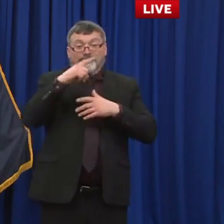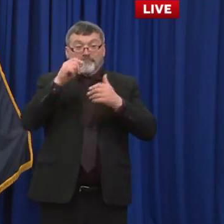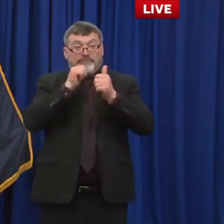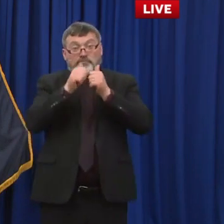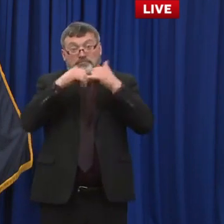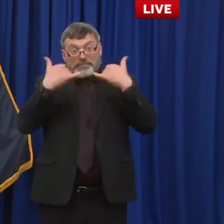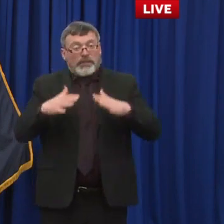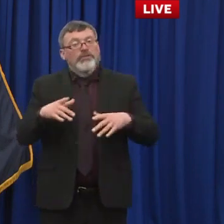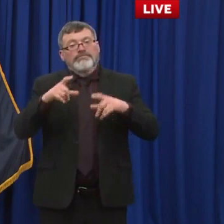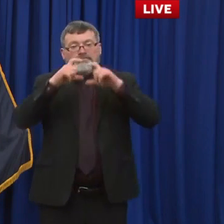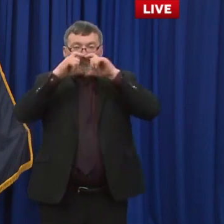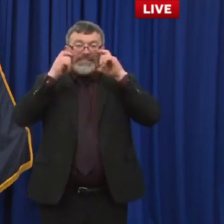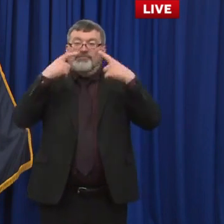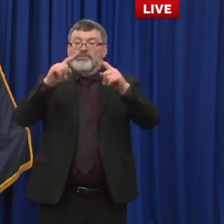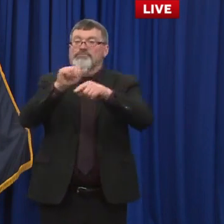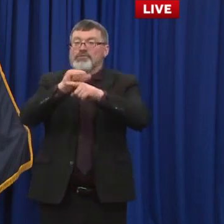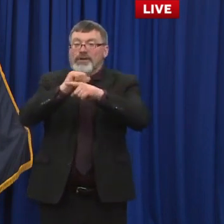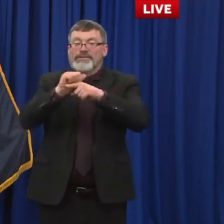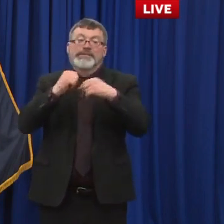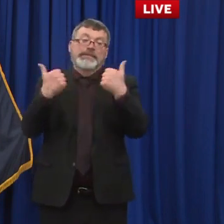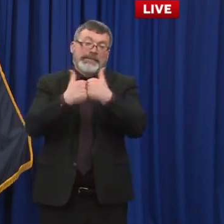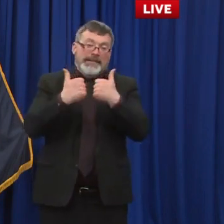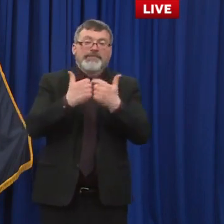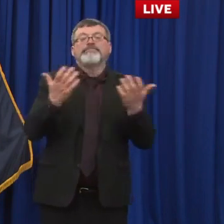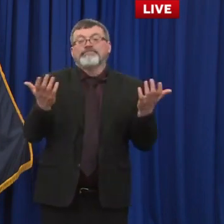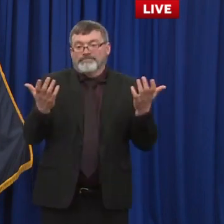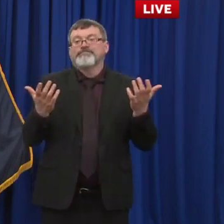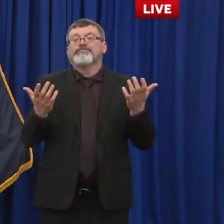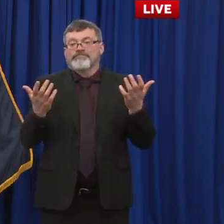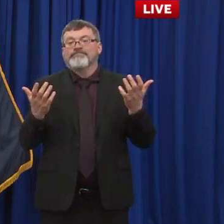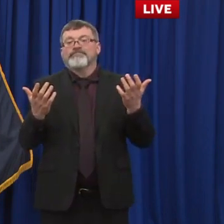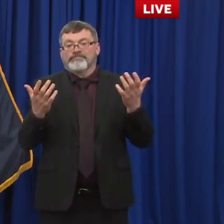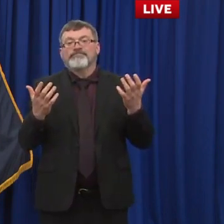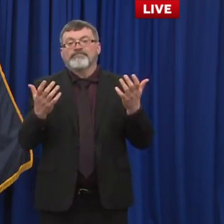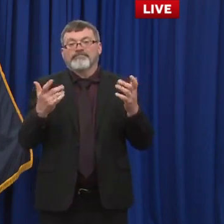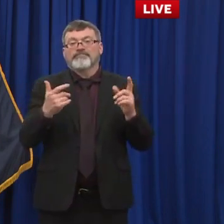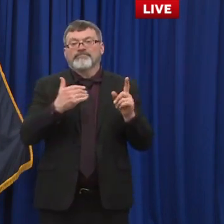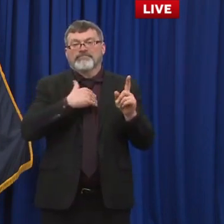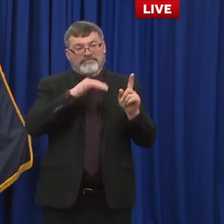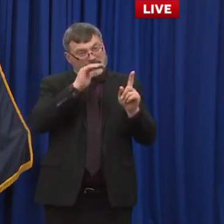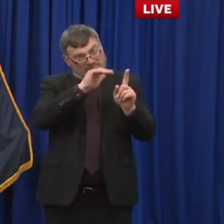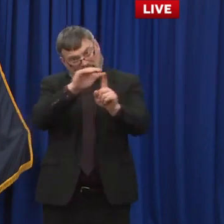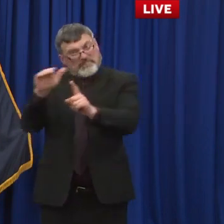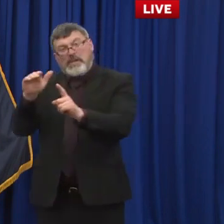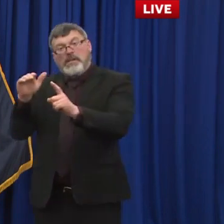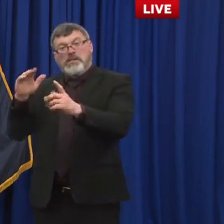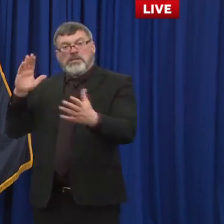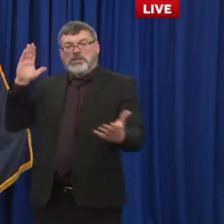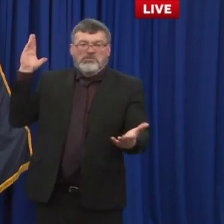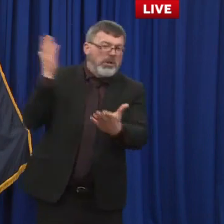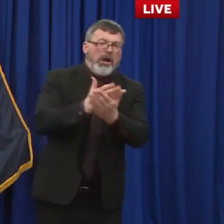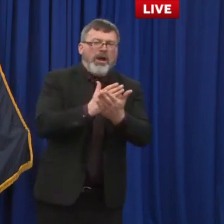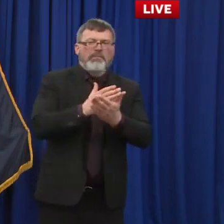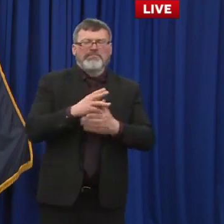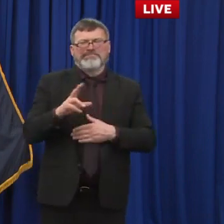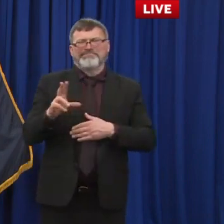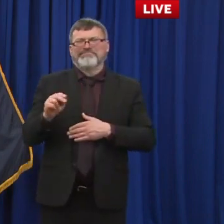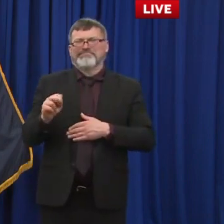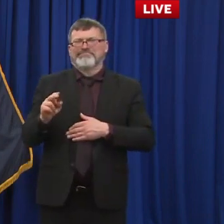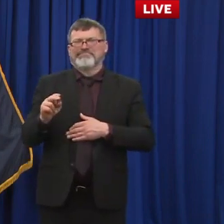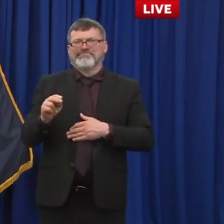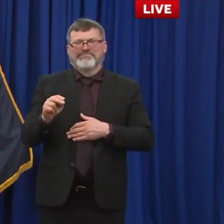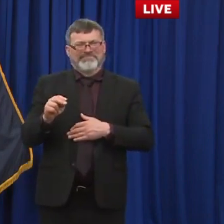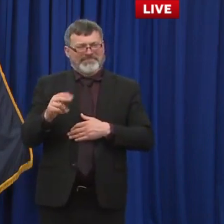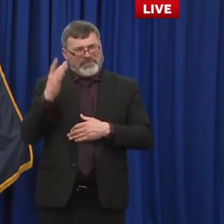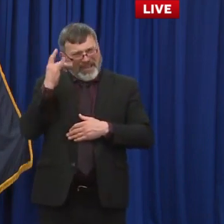across the state that you got to start stopping spring sports especially when the vaccine is available especially when the symptoms are so low um and uh and